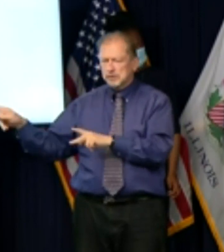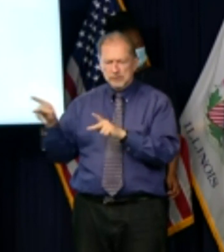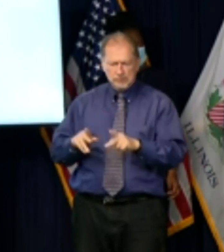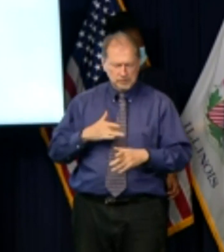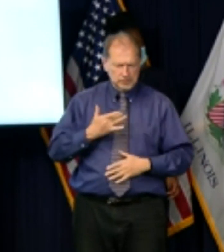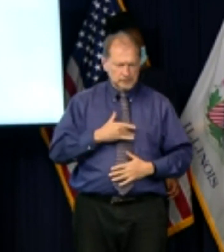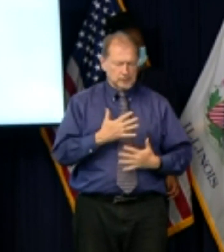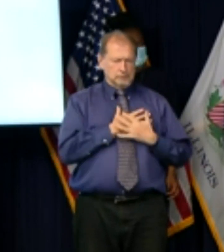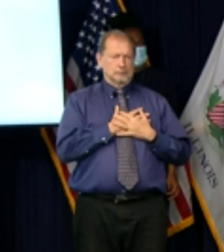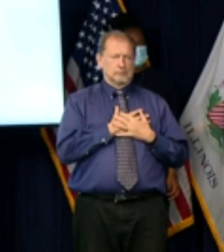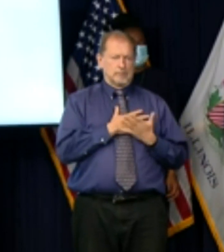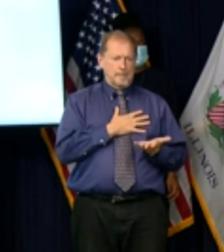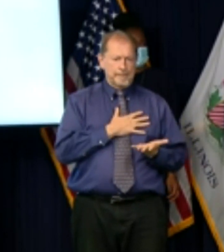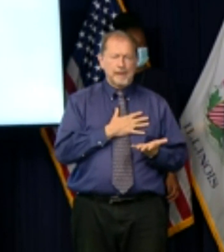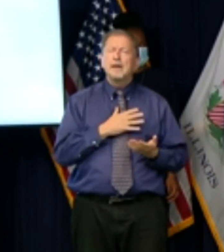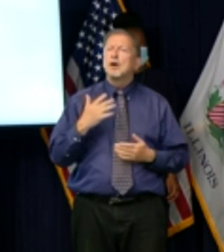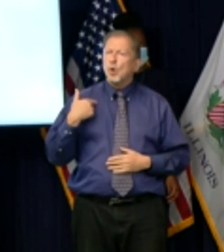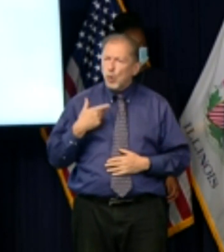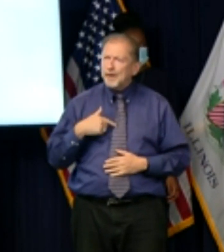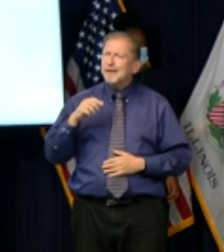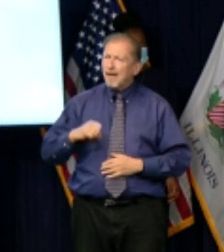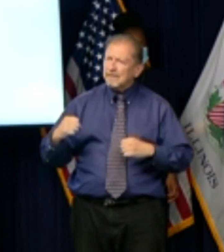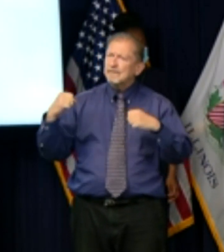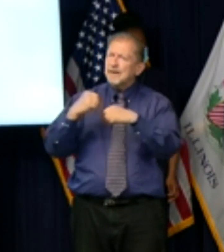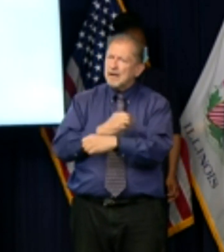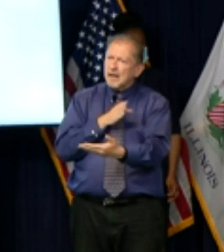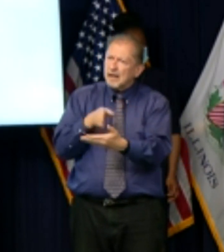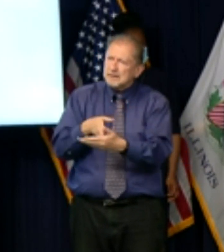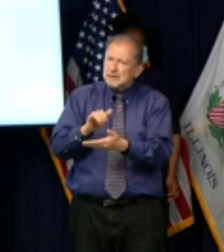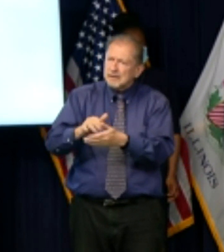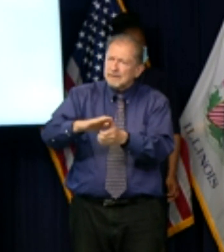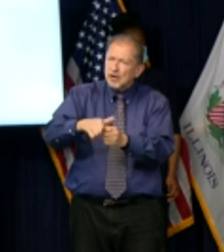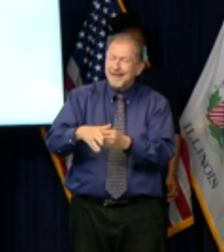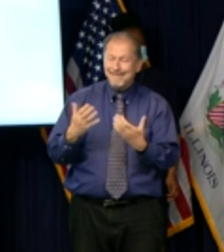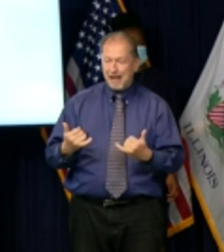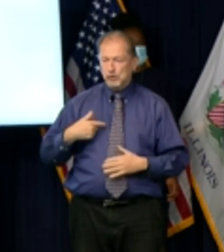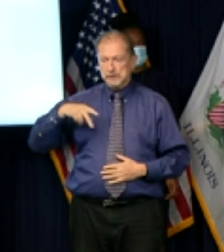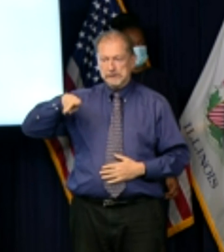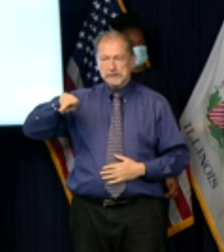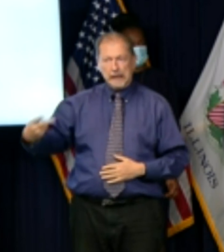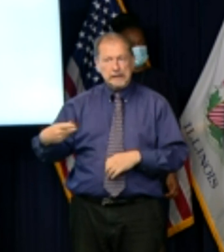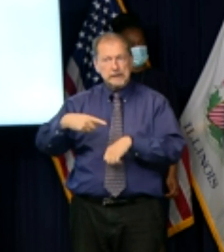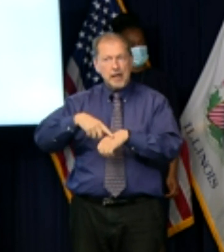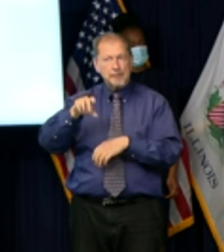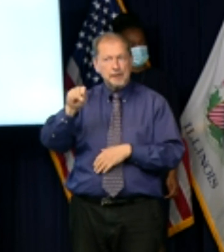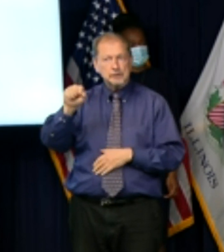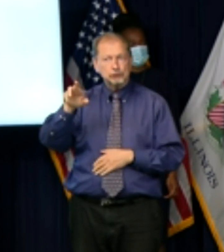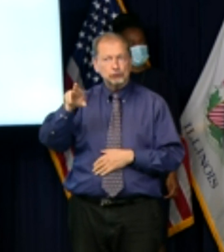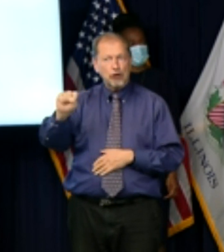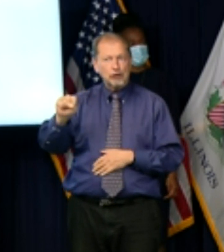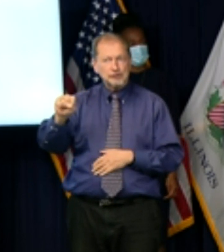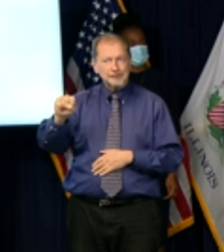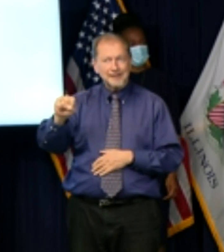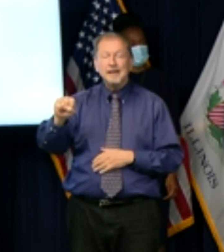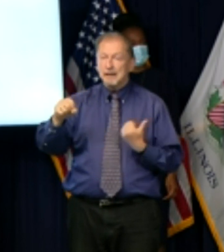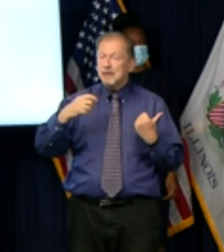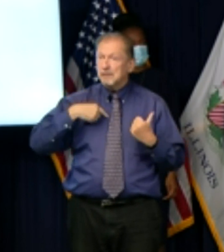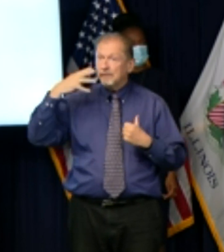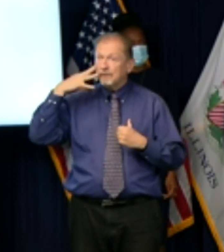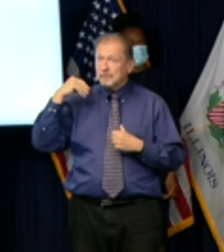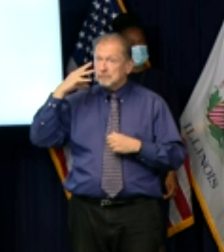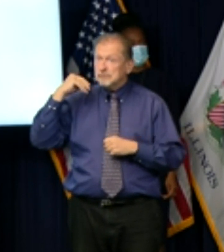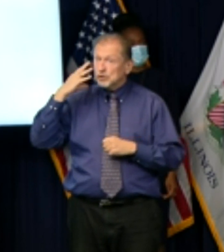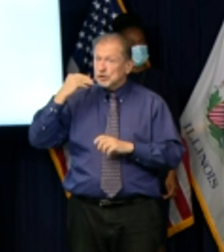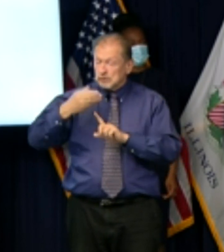virus and flatten the curve this is the second worldwide sars coronas coronavirus outbreak that i have been involved